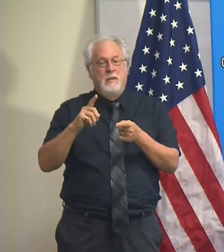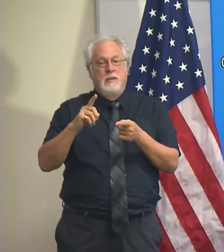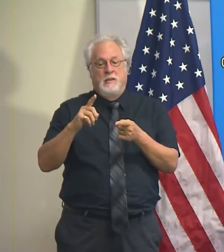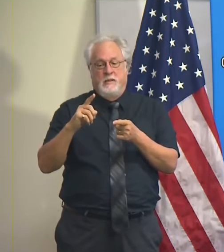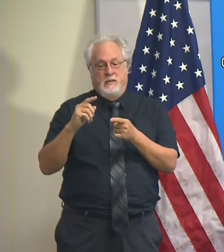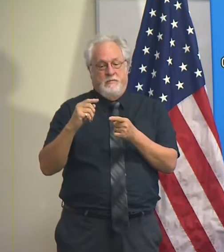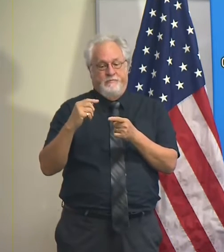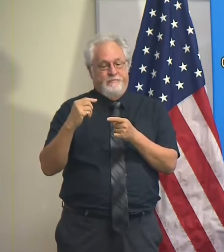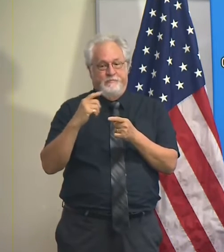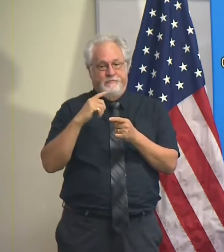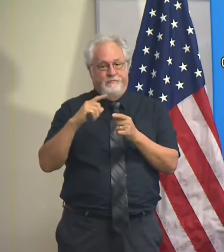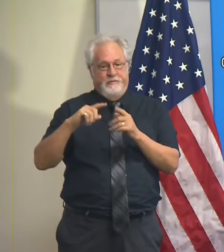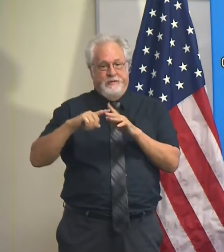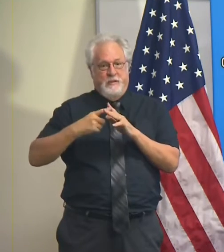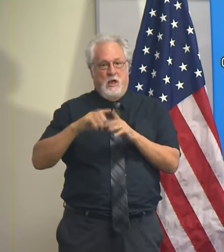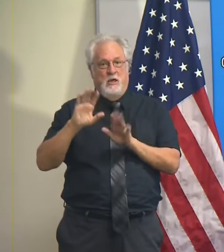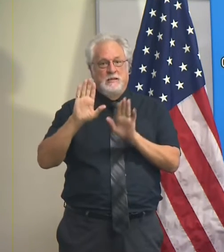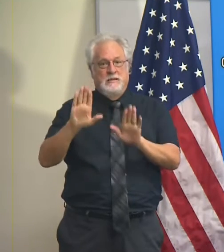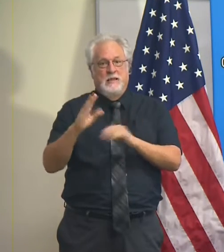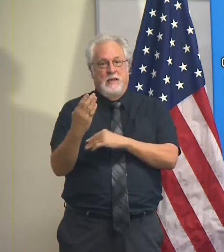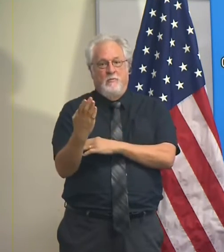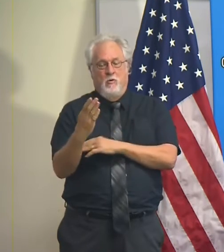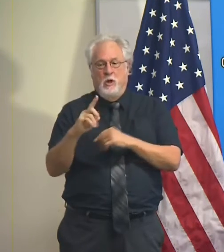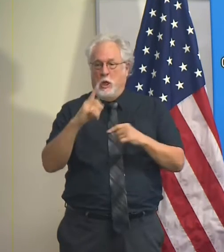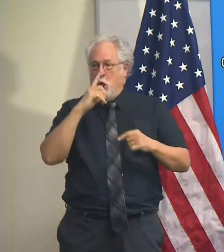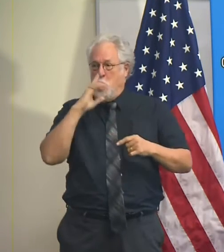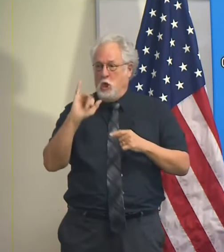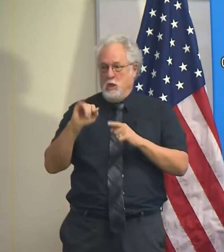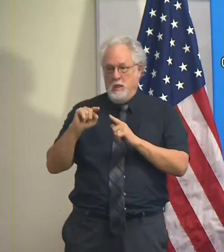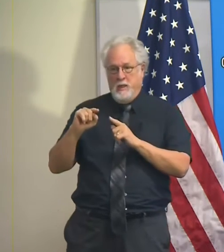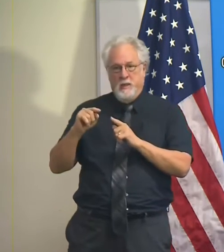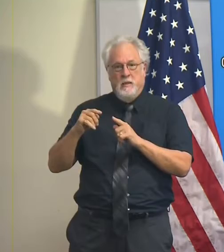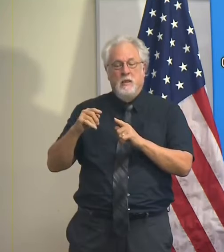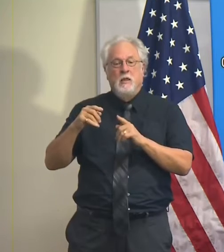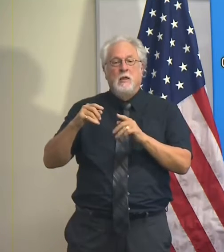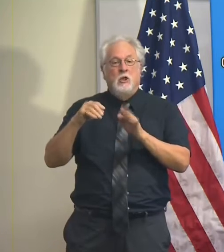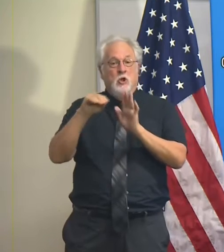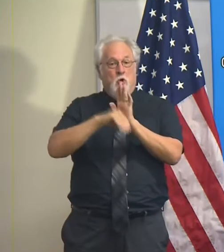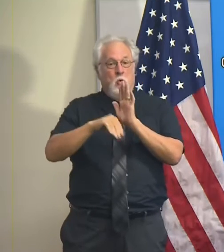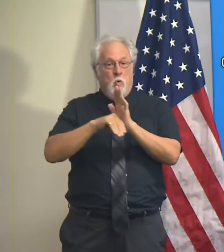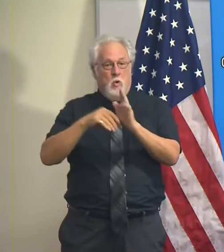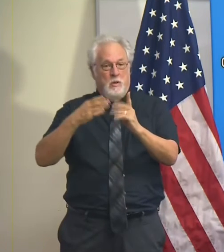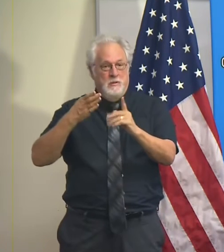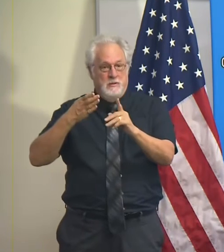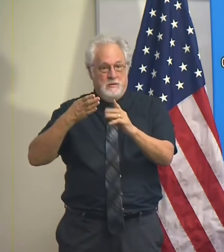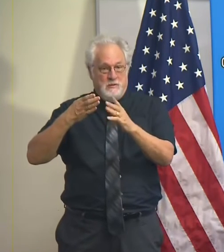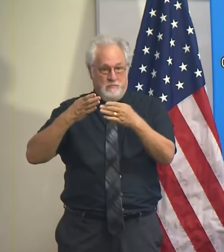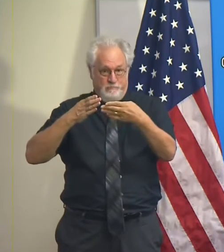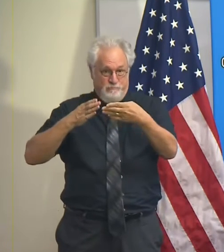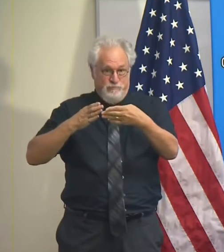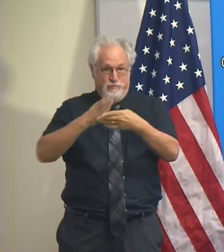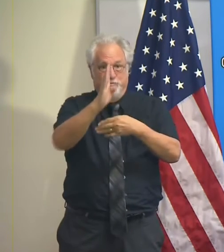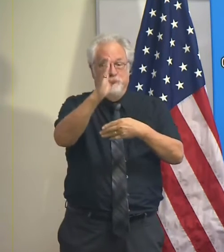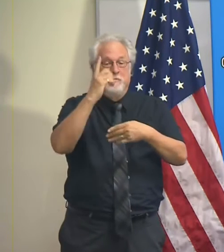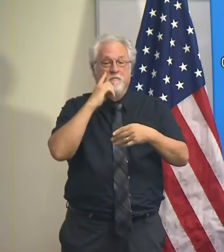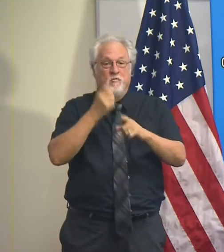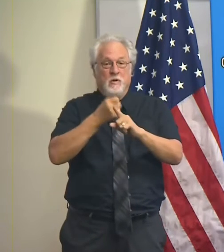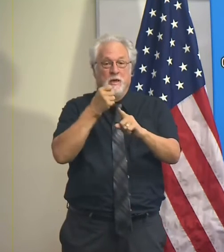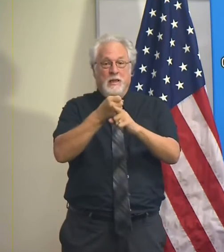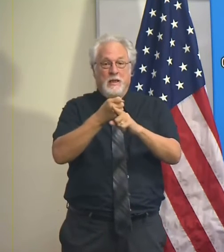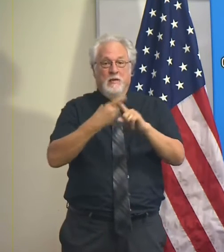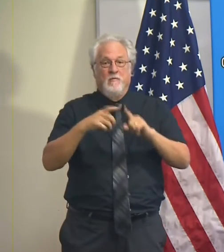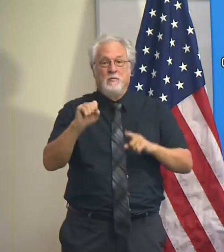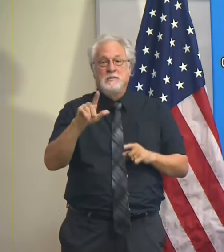since Sunday morning when when it looked like the Greater New Orleans metro area was in line for a direct hit